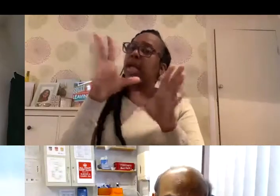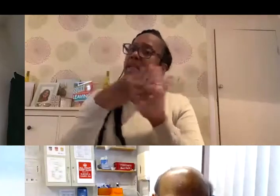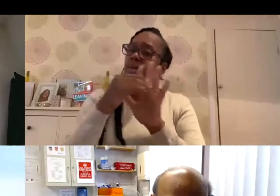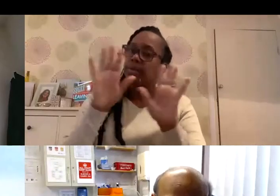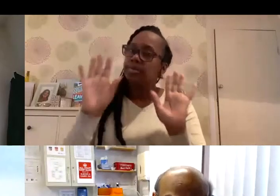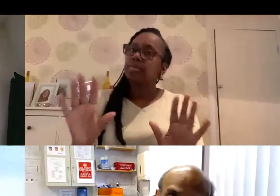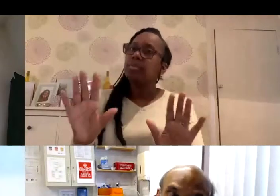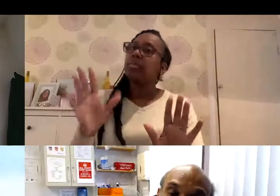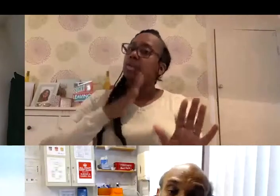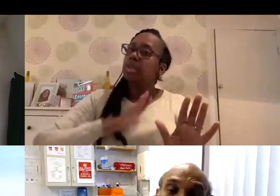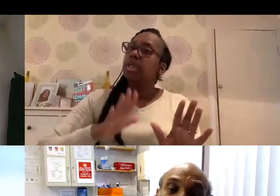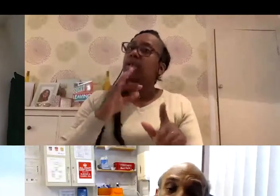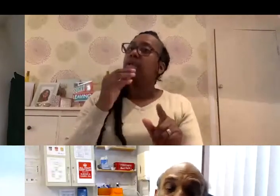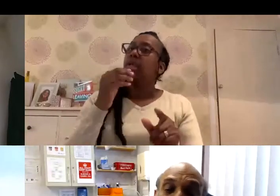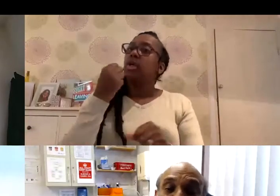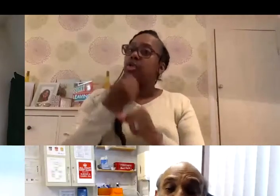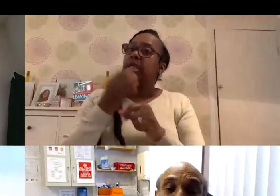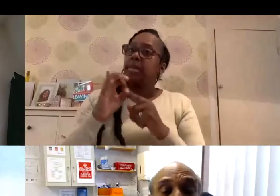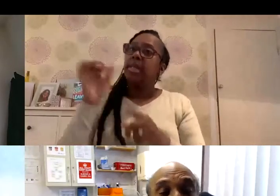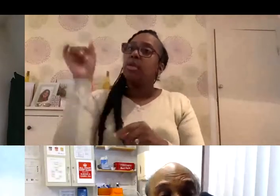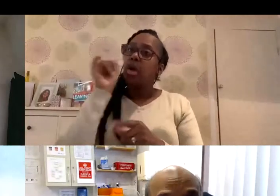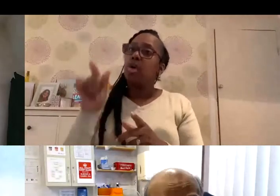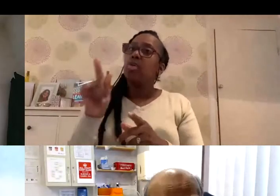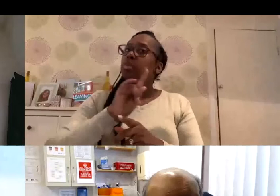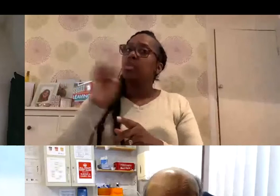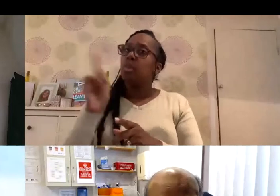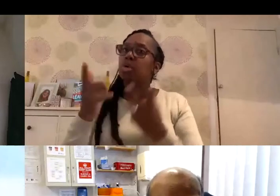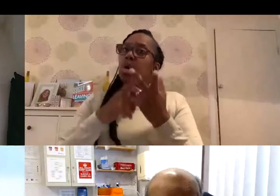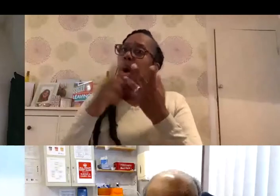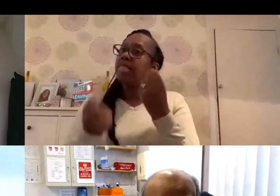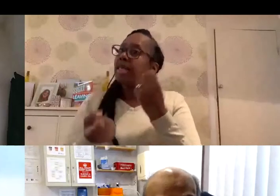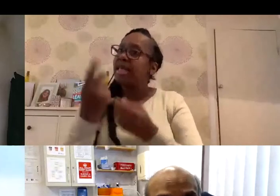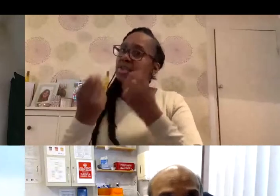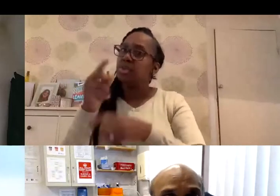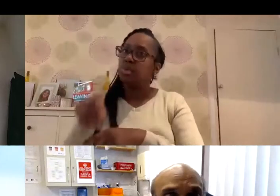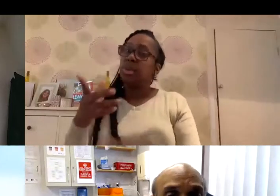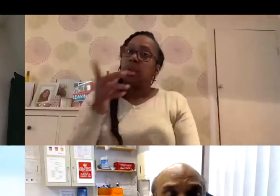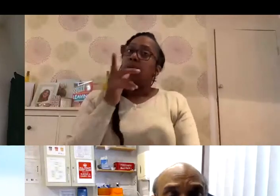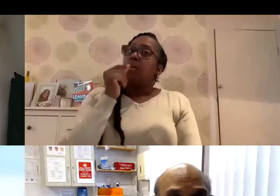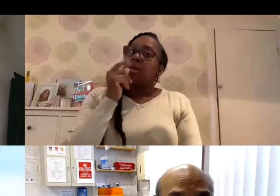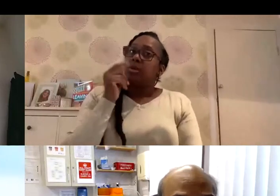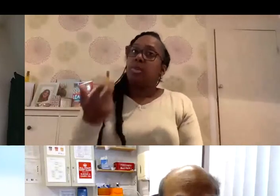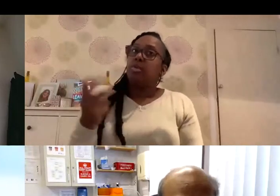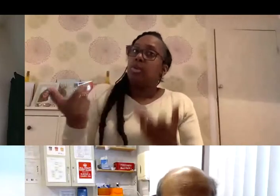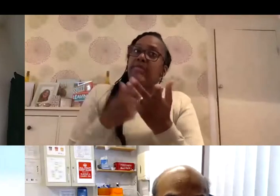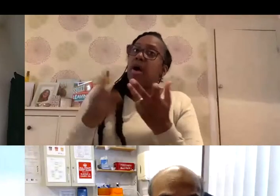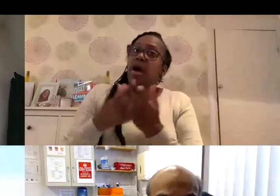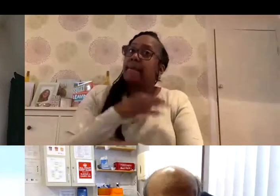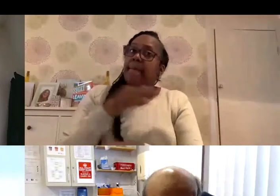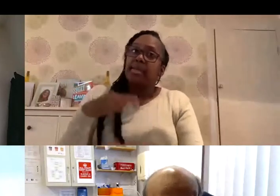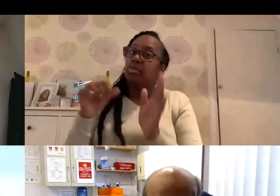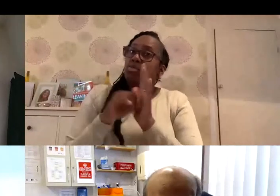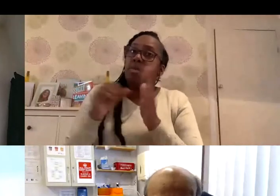but really need to talk about the GP, because your GP knows exactly what your other issues are. It may be that you have other medical conditions.